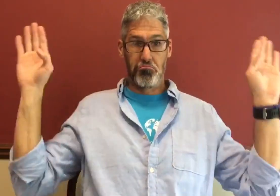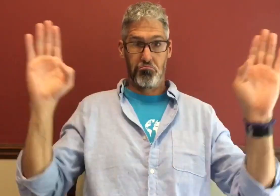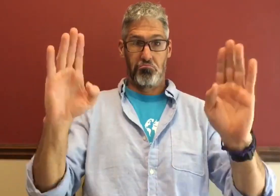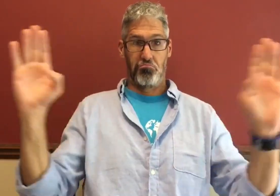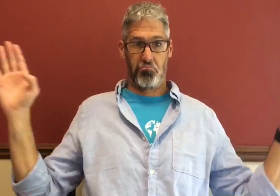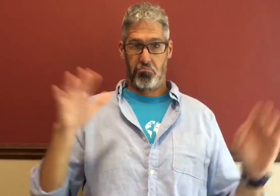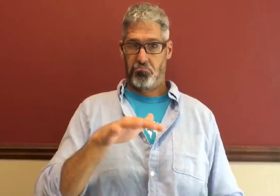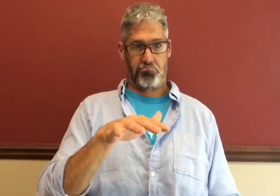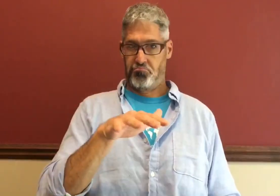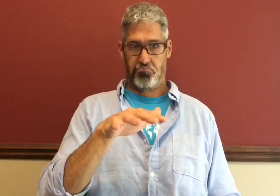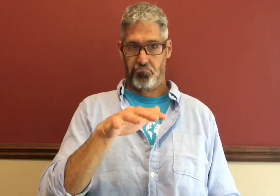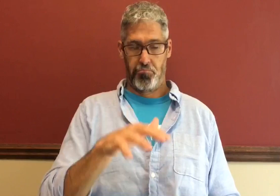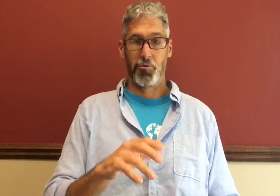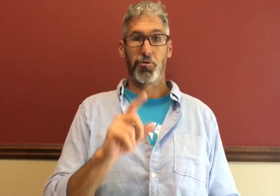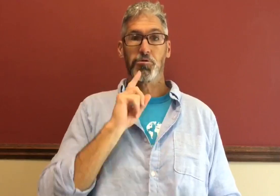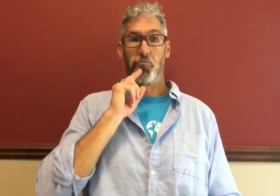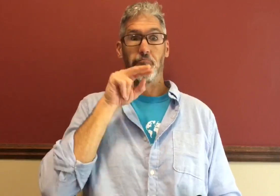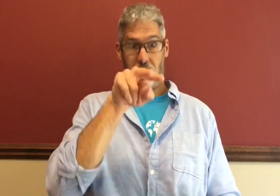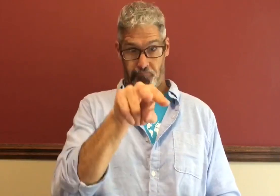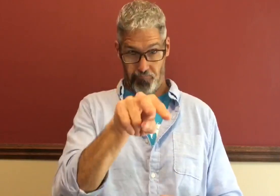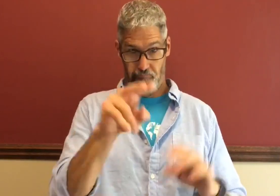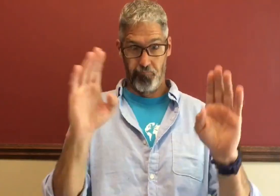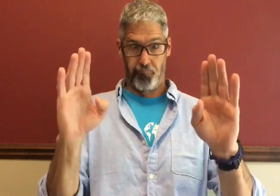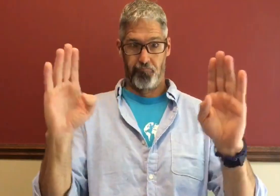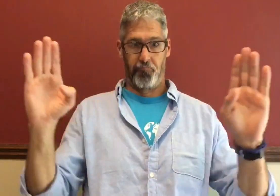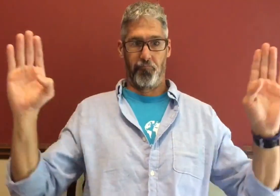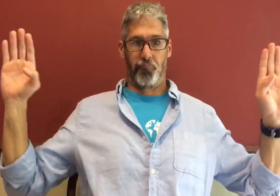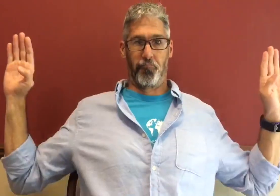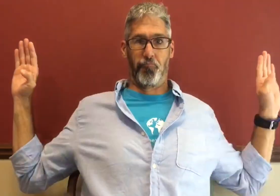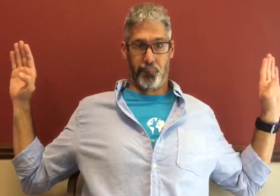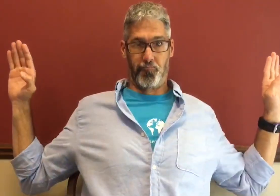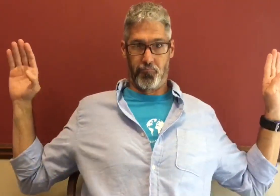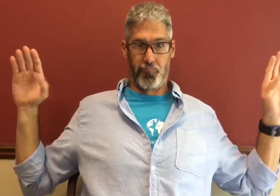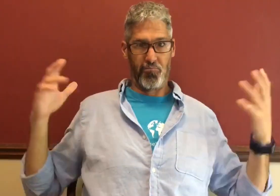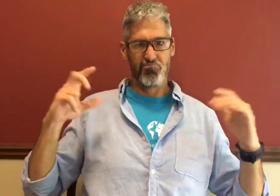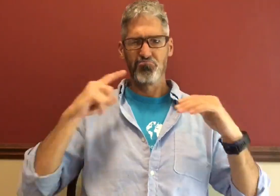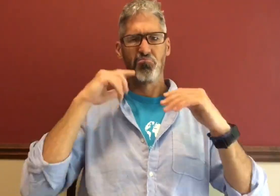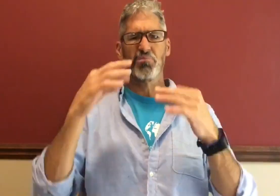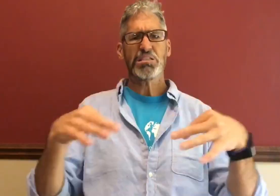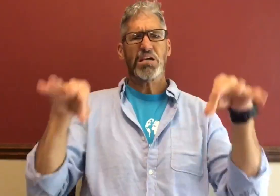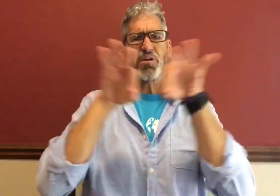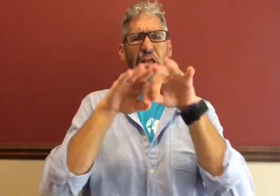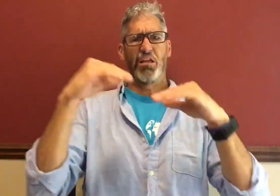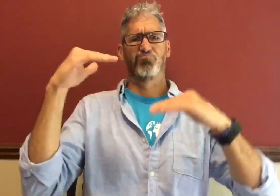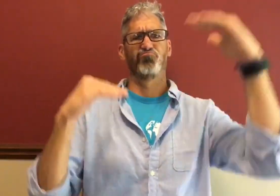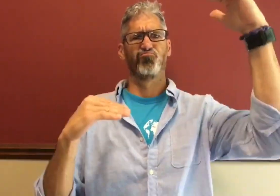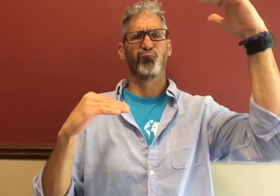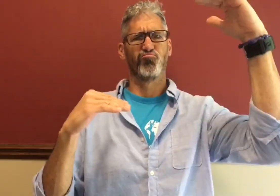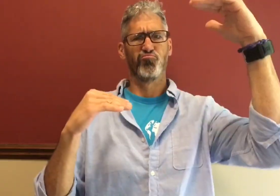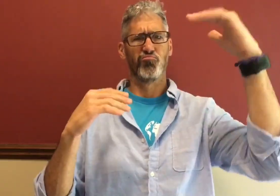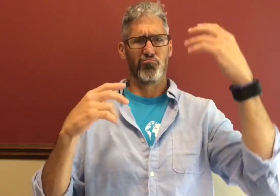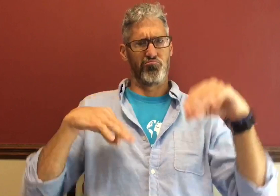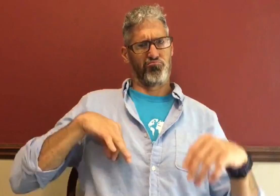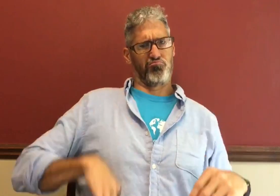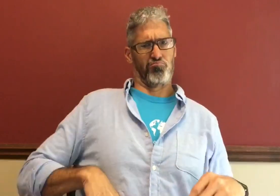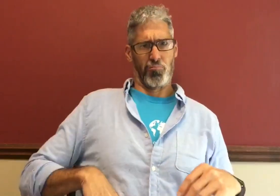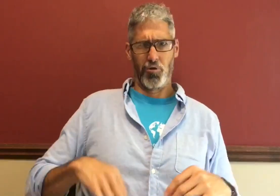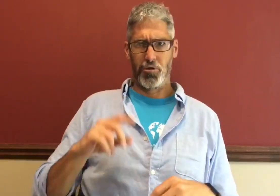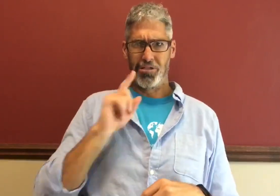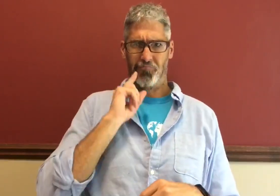don't see that much peripherally. Deaf people look at the same point, but their field of vision much more broad, a definite advantage and